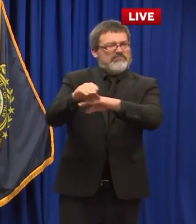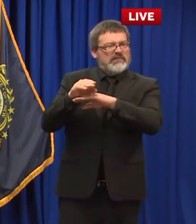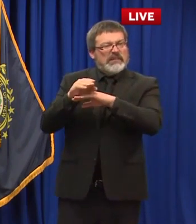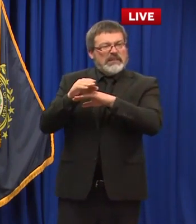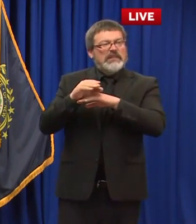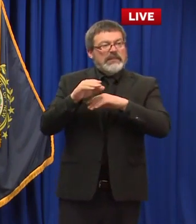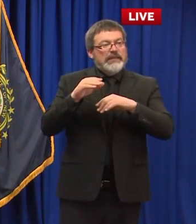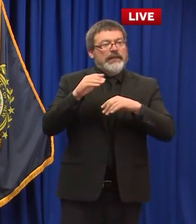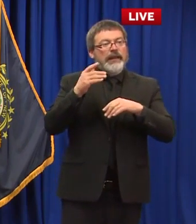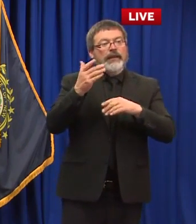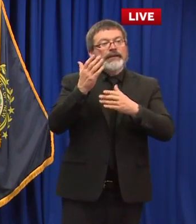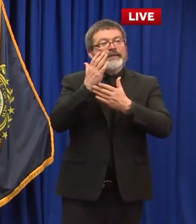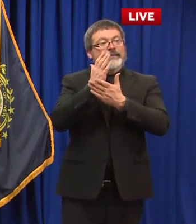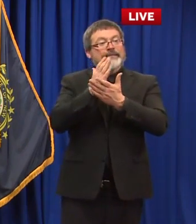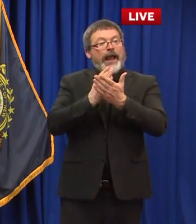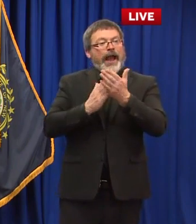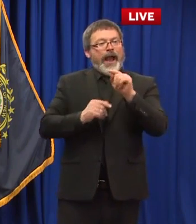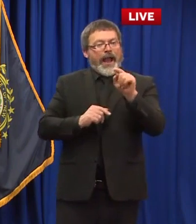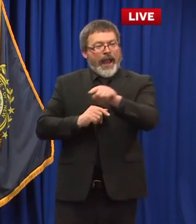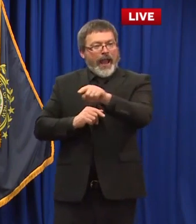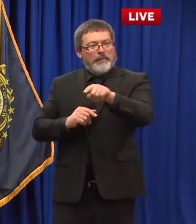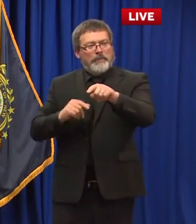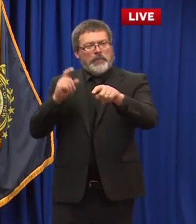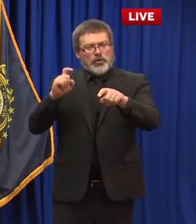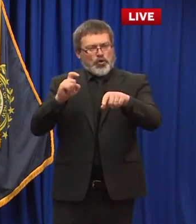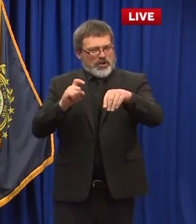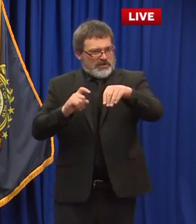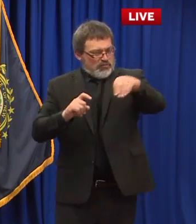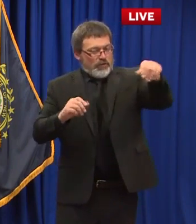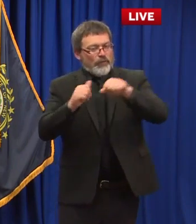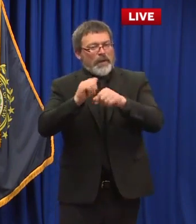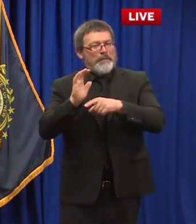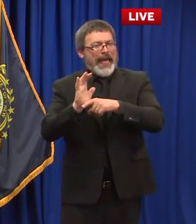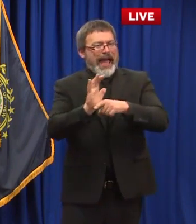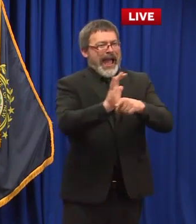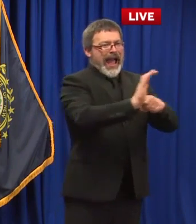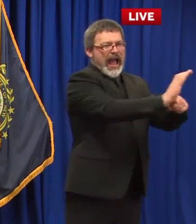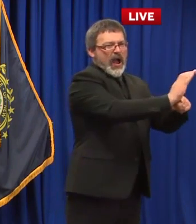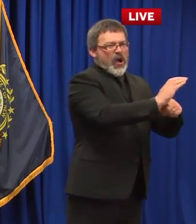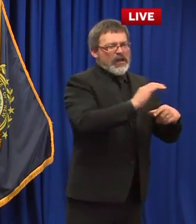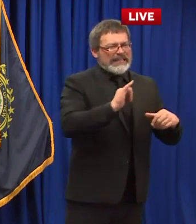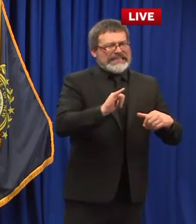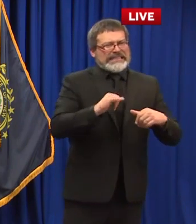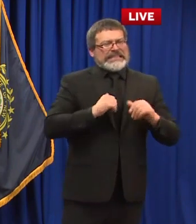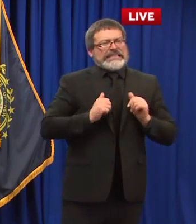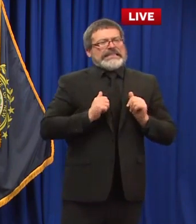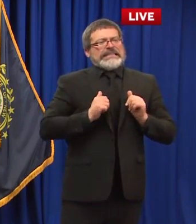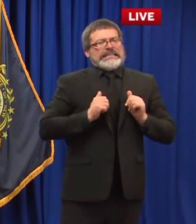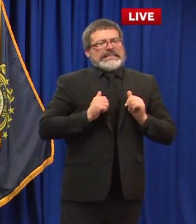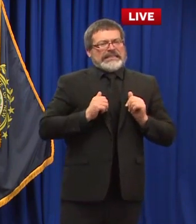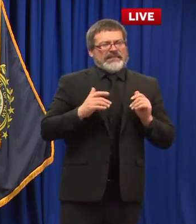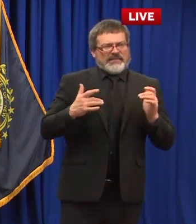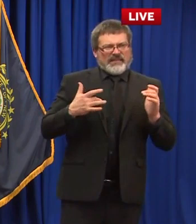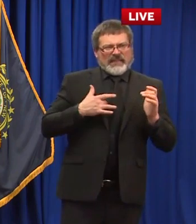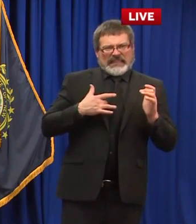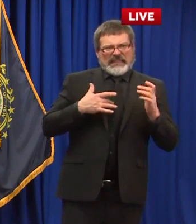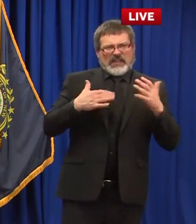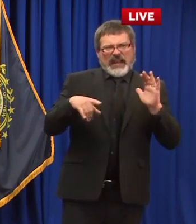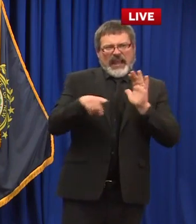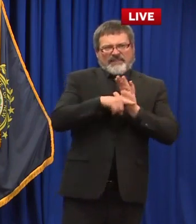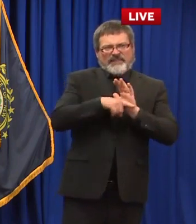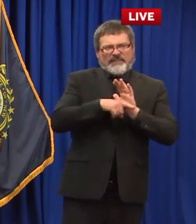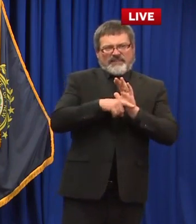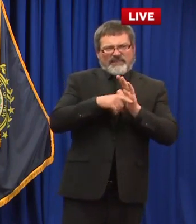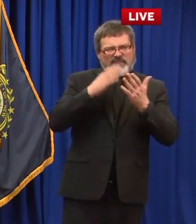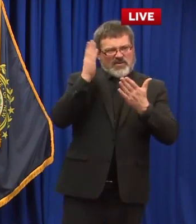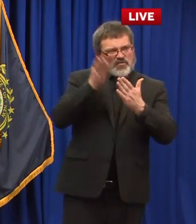comments so i forgive me uh but i will say anyone using that kind of what was expressed here that kind of language that kind of sediment anything